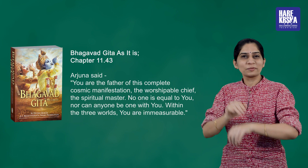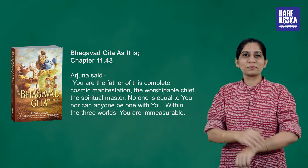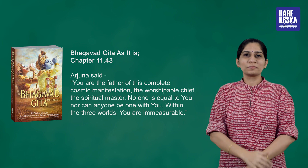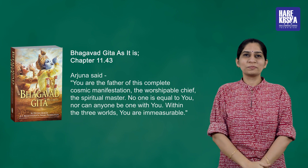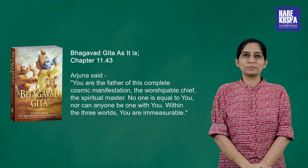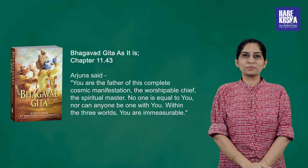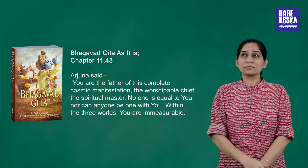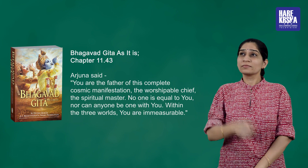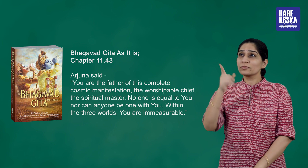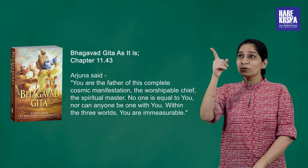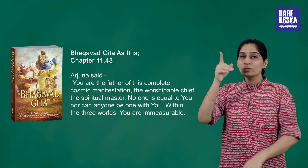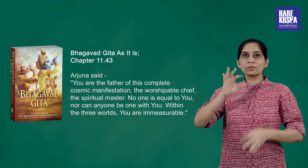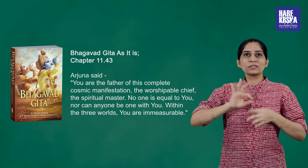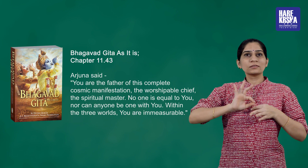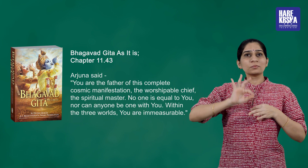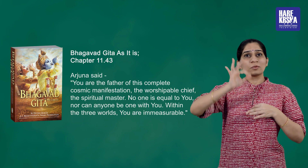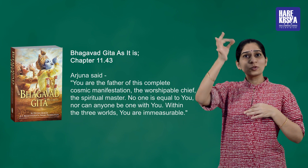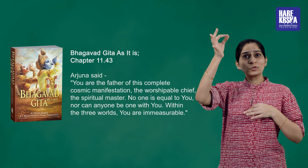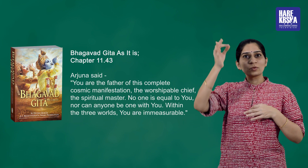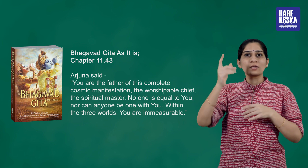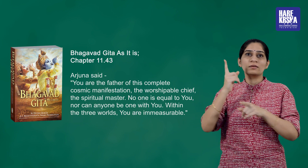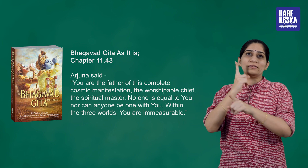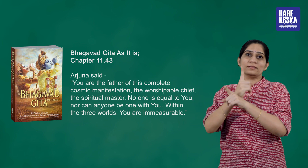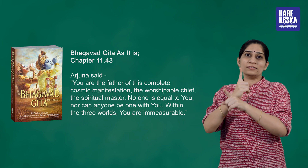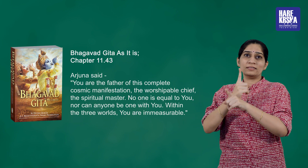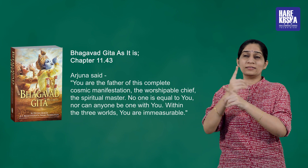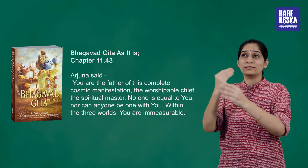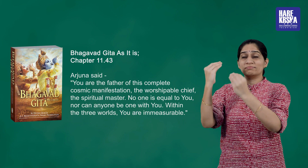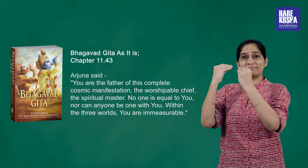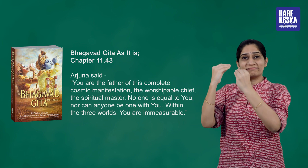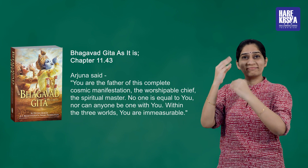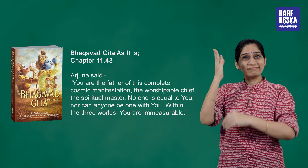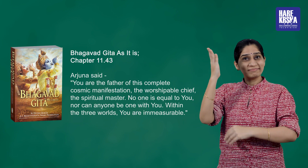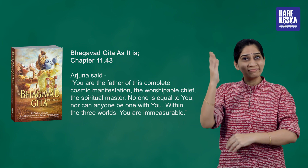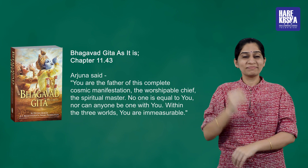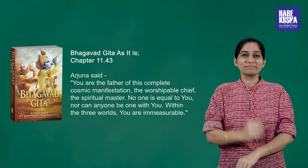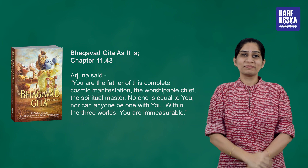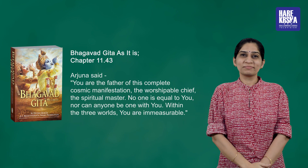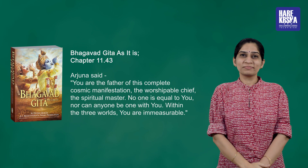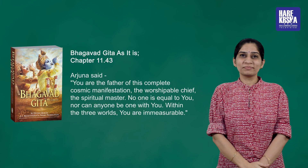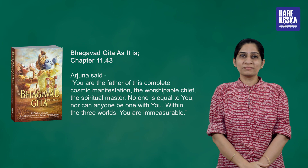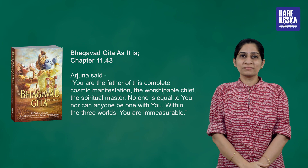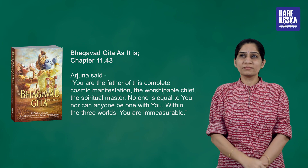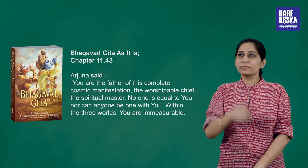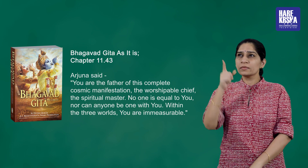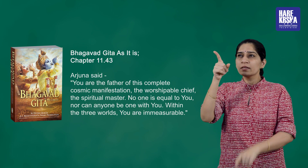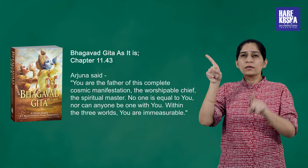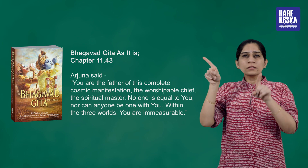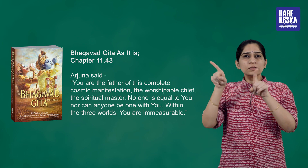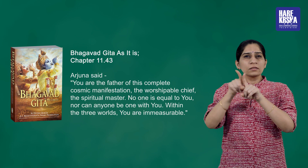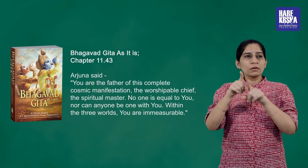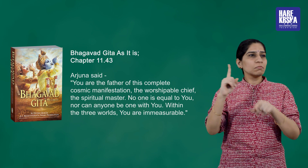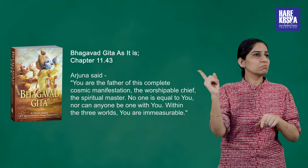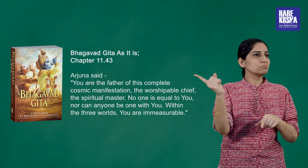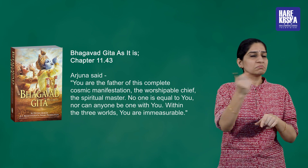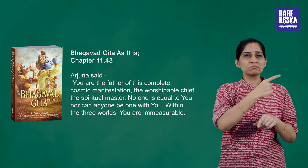spiritual master no one is equal to you nor